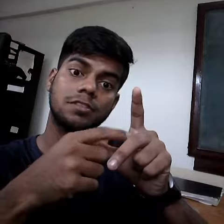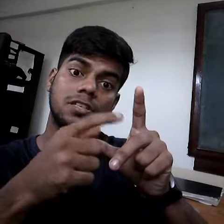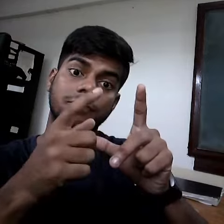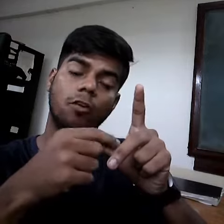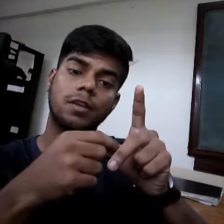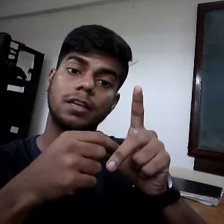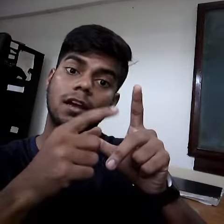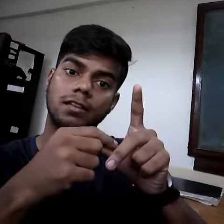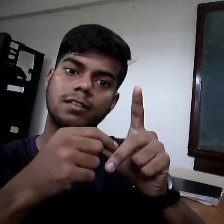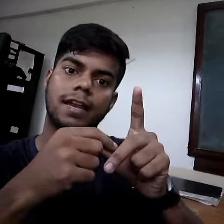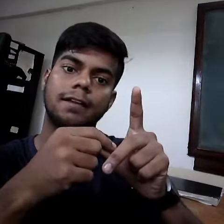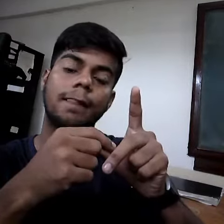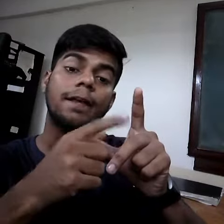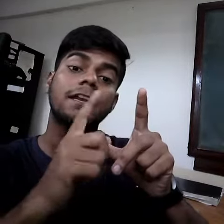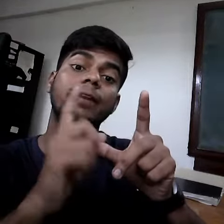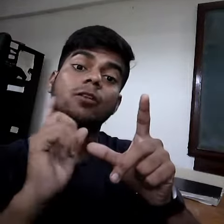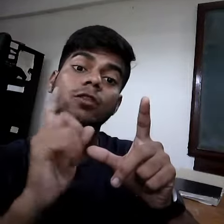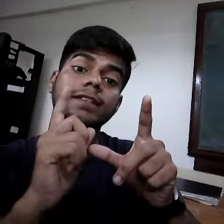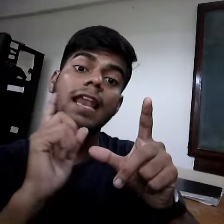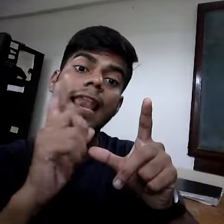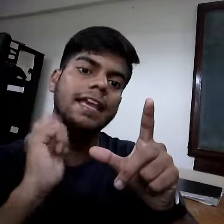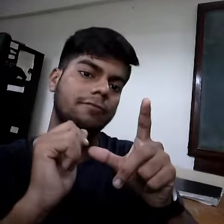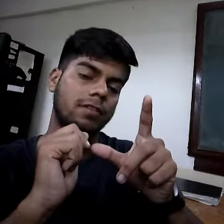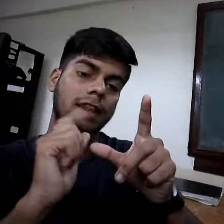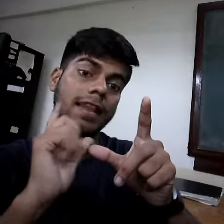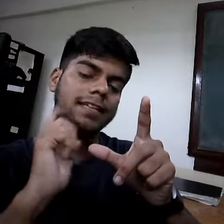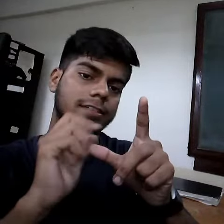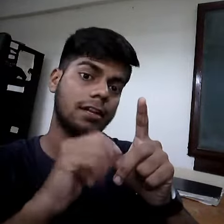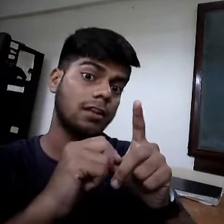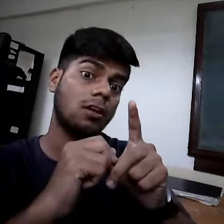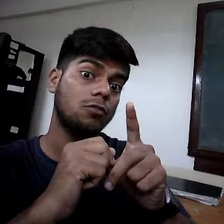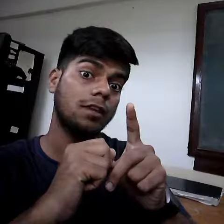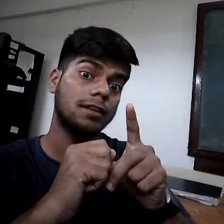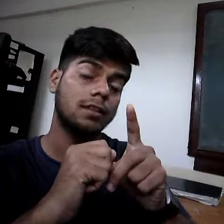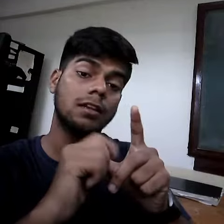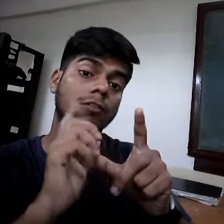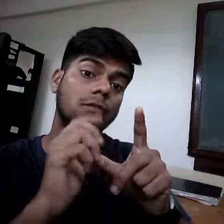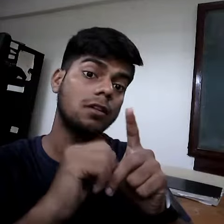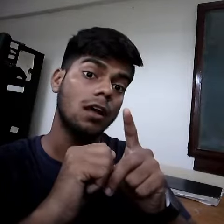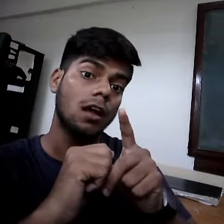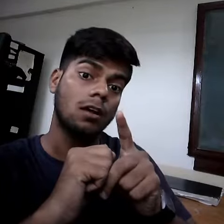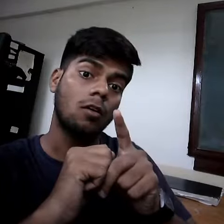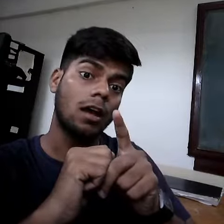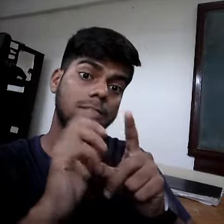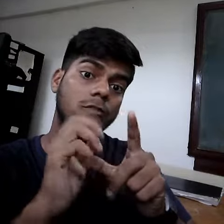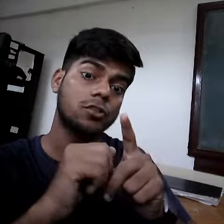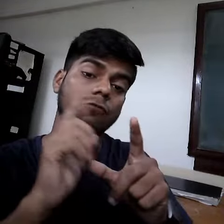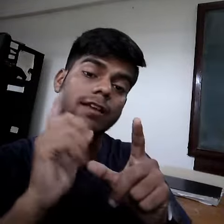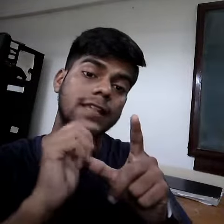which is forming in other strand, it will be known as a lagging strand. Now you will understand, now you will ask me question why is